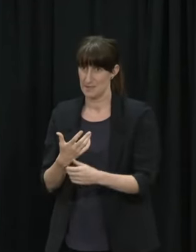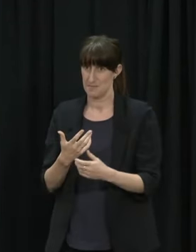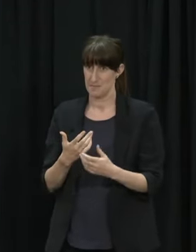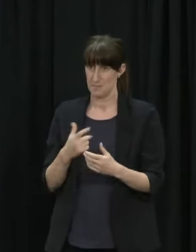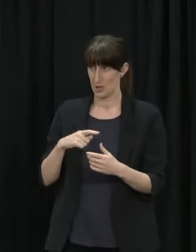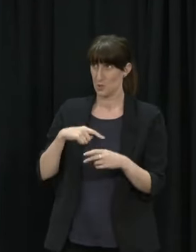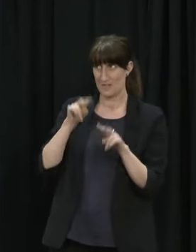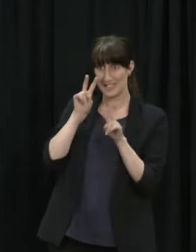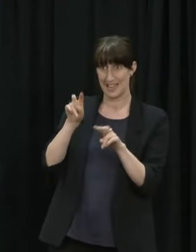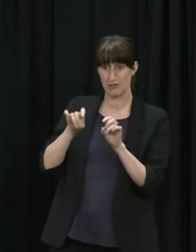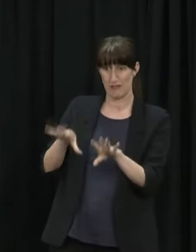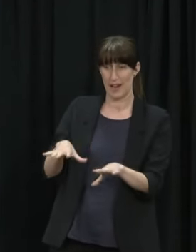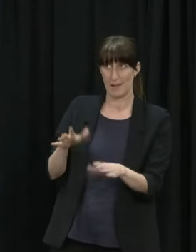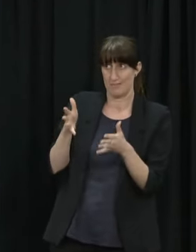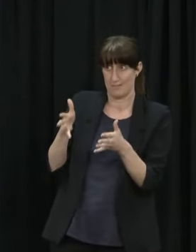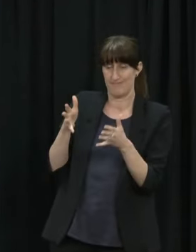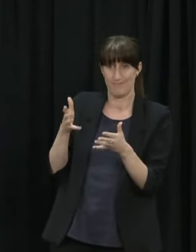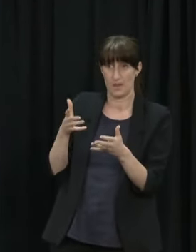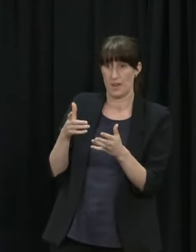certainly